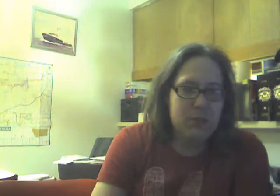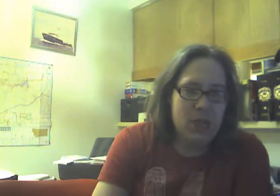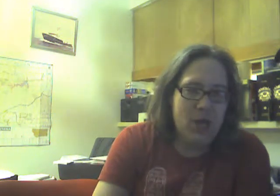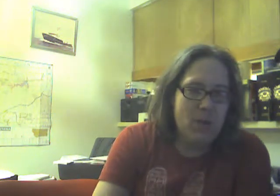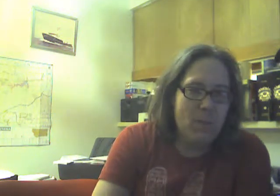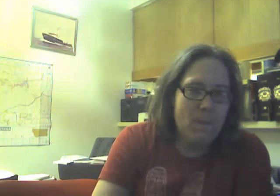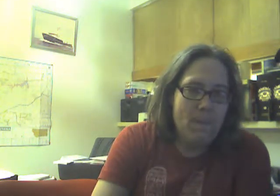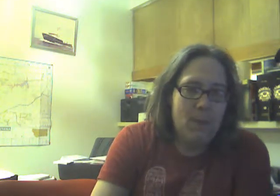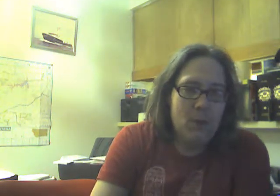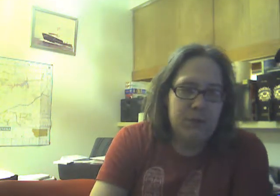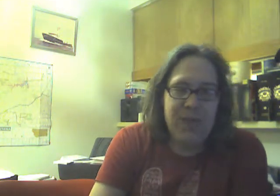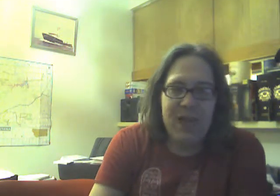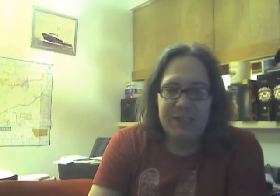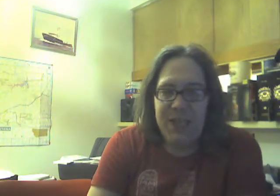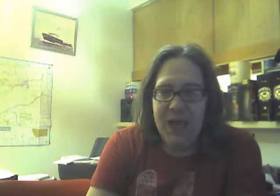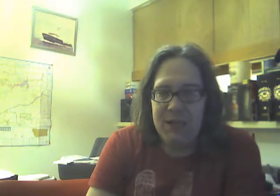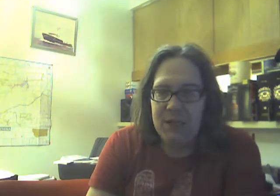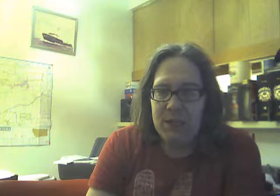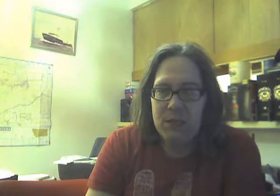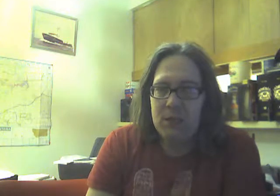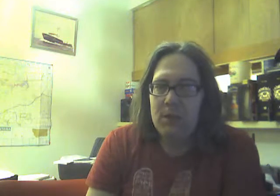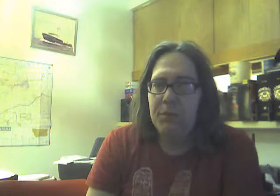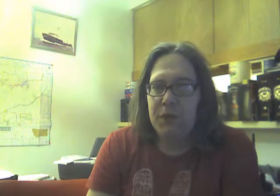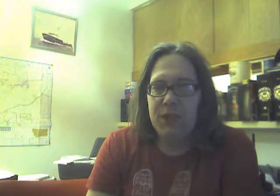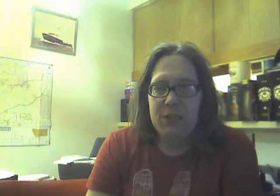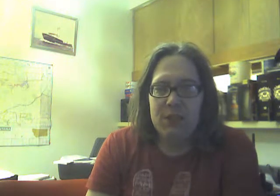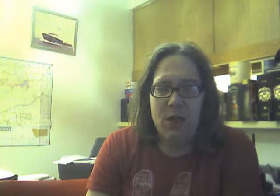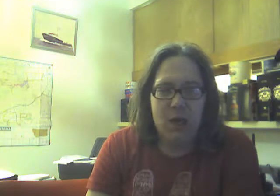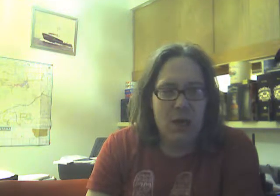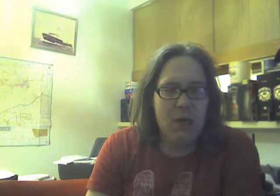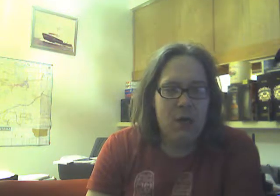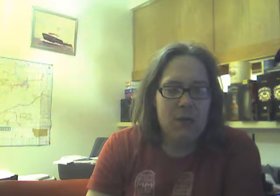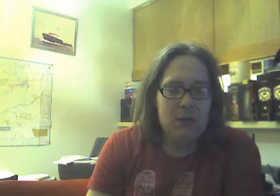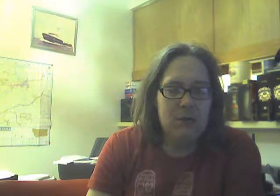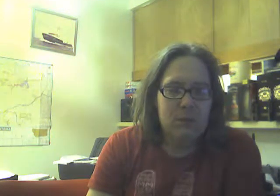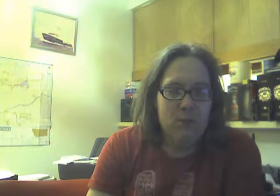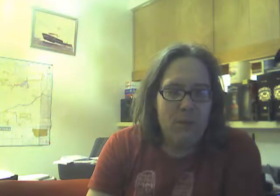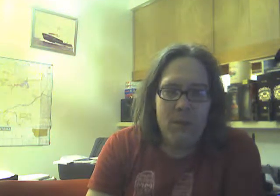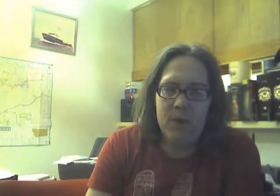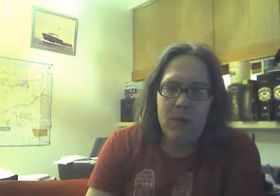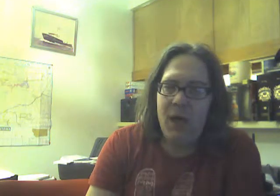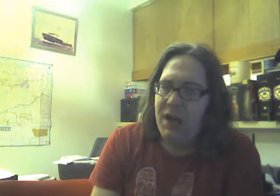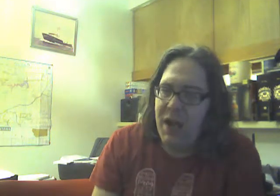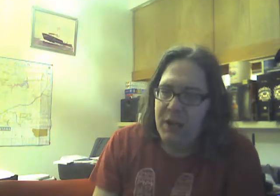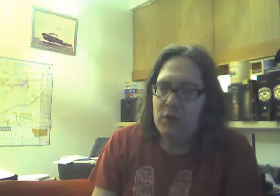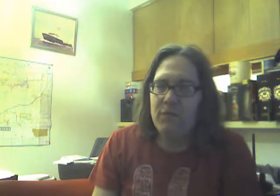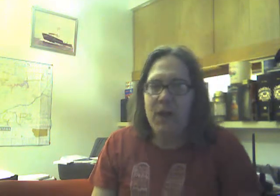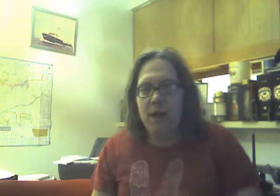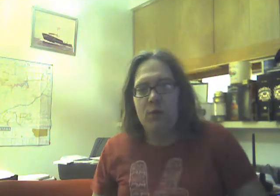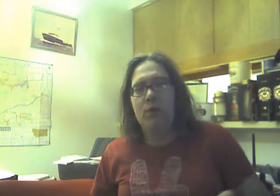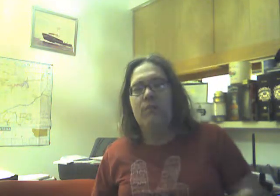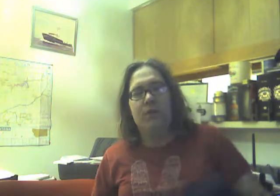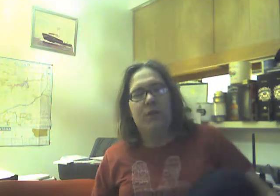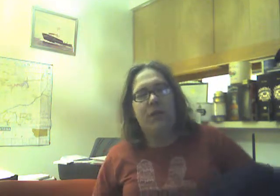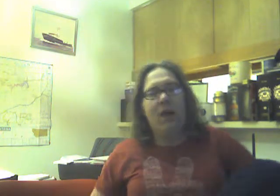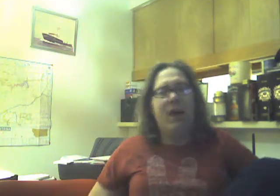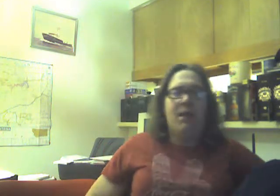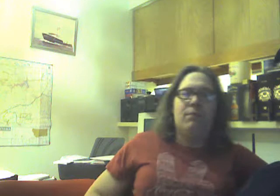So, with that said, please, uh, remember, I'm not a hater of anyone. If you think I am,